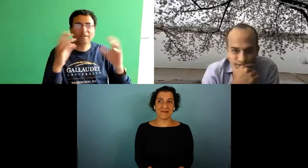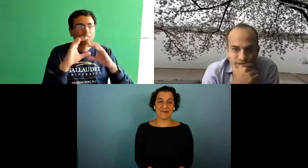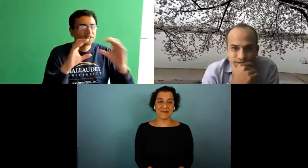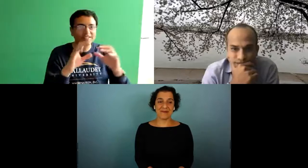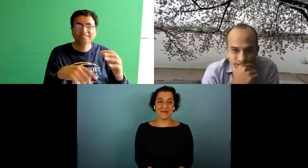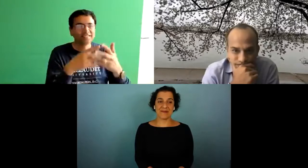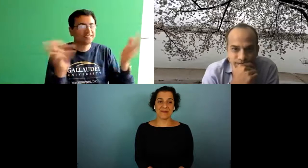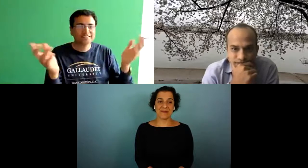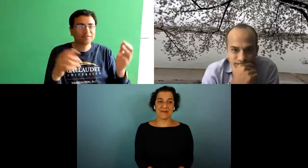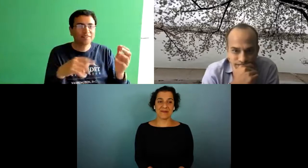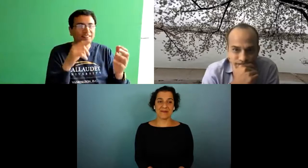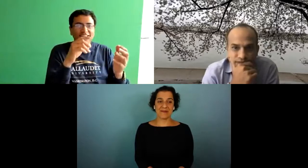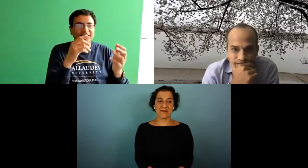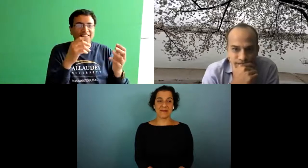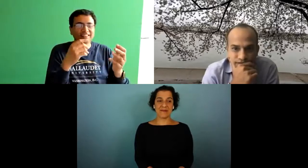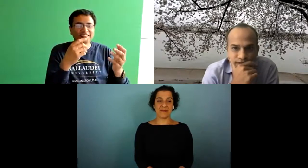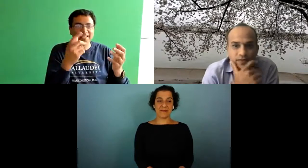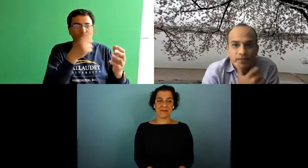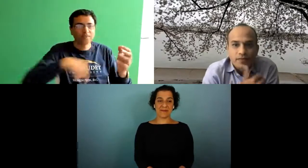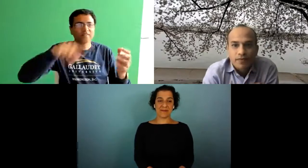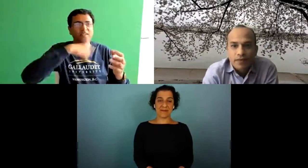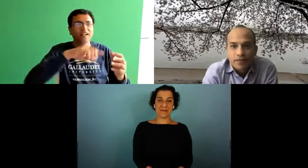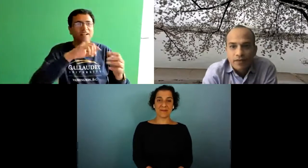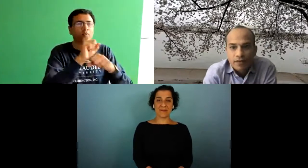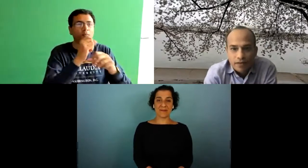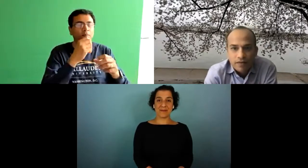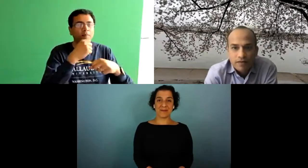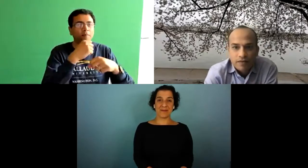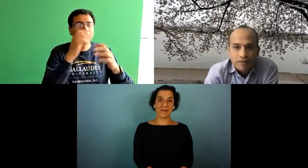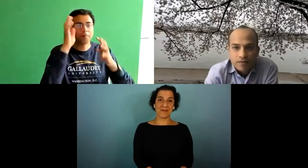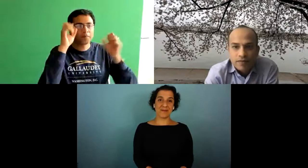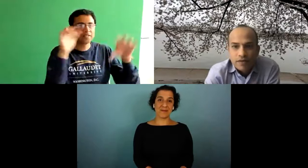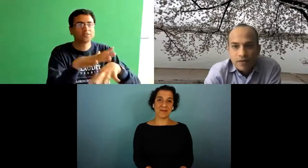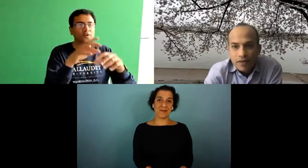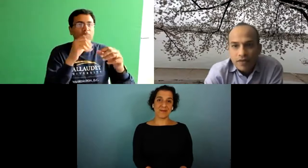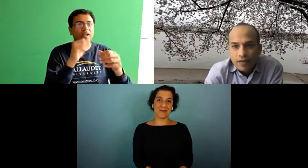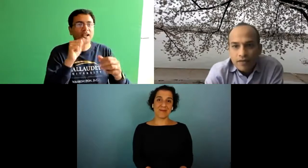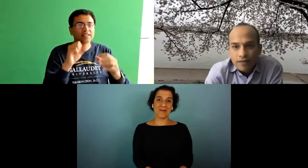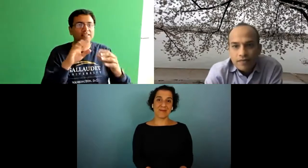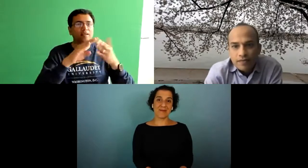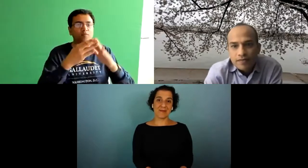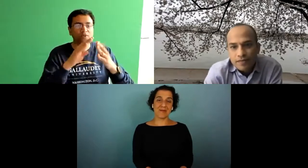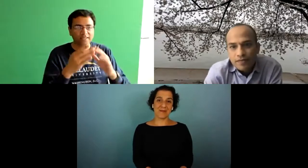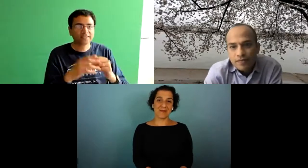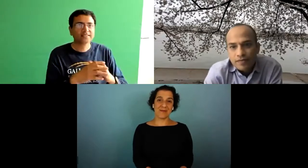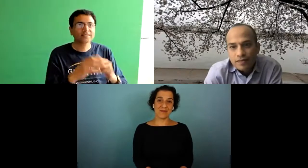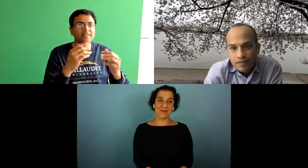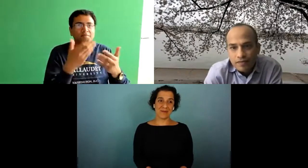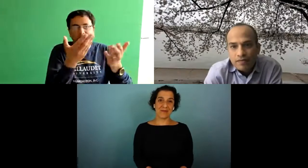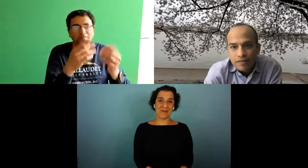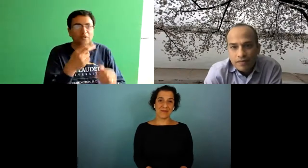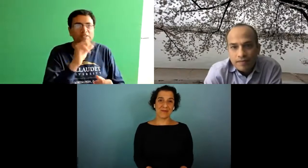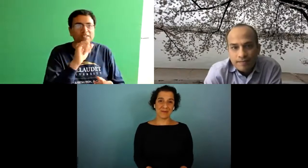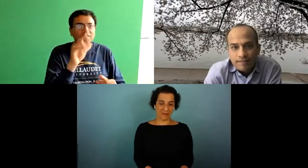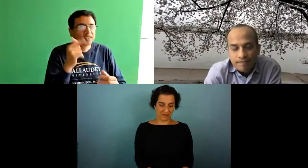education or the arts communication you name it that's that's what makes it so great when we